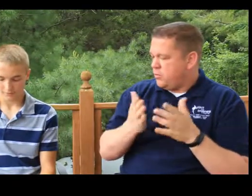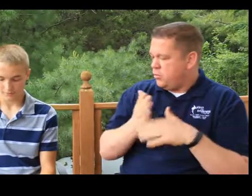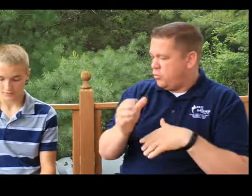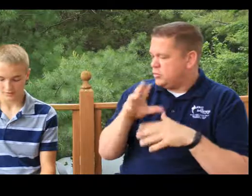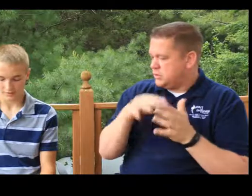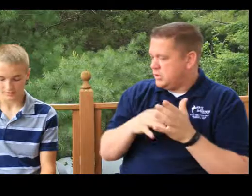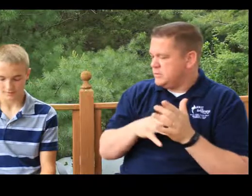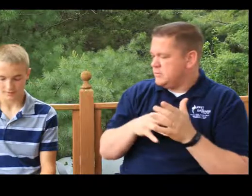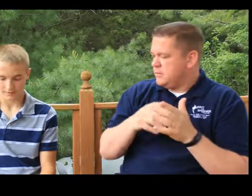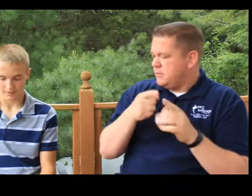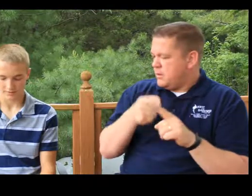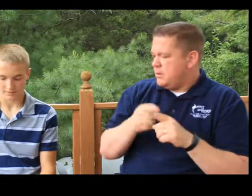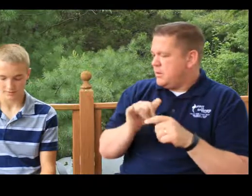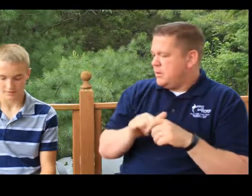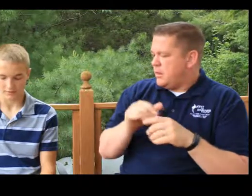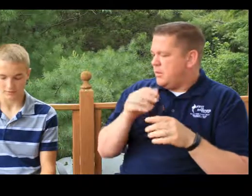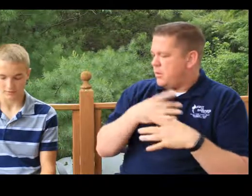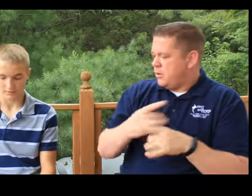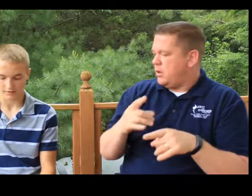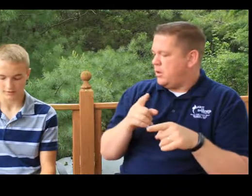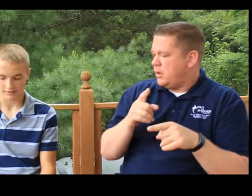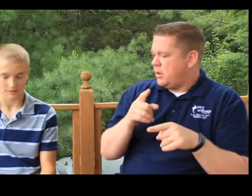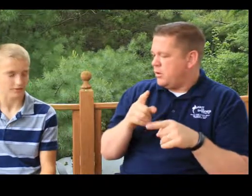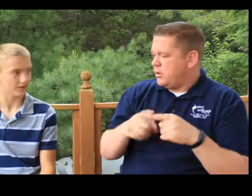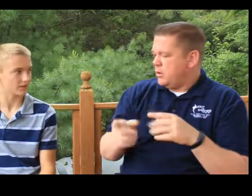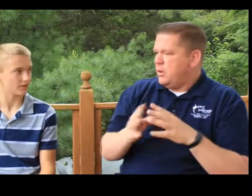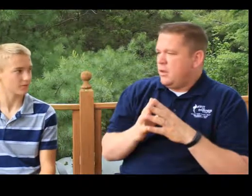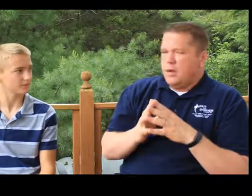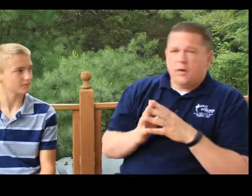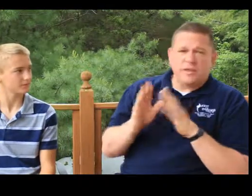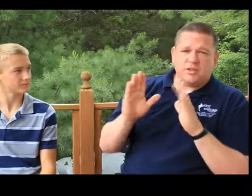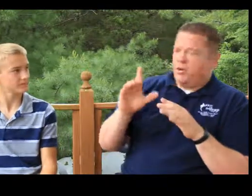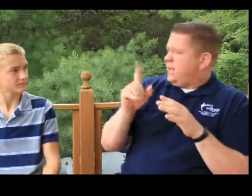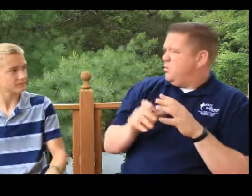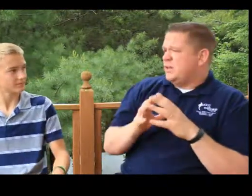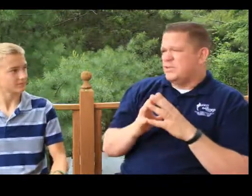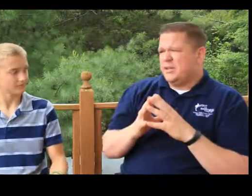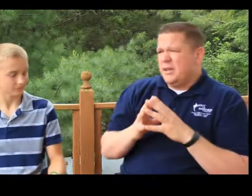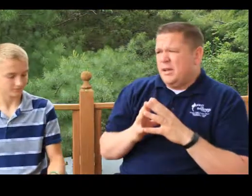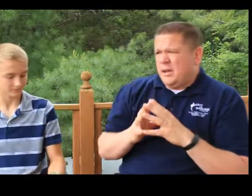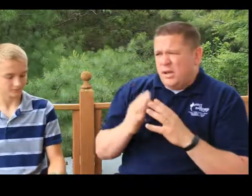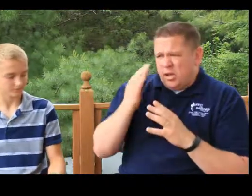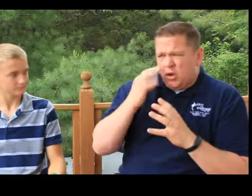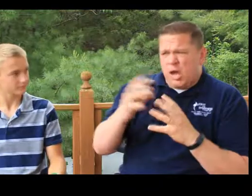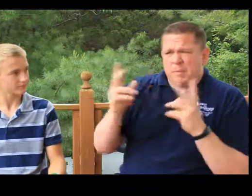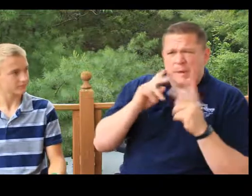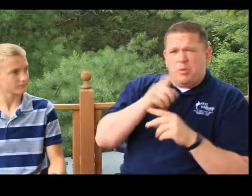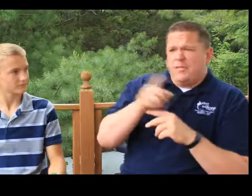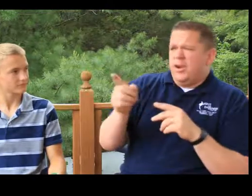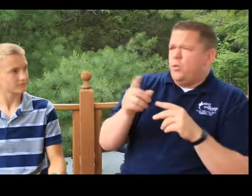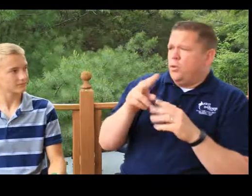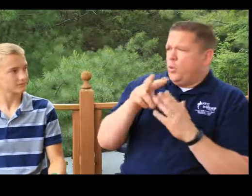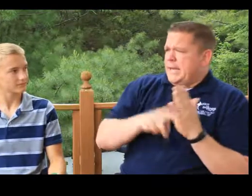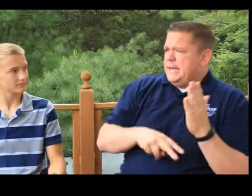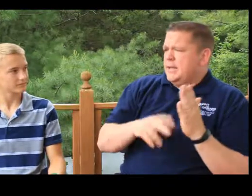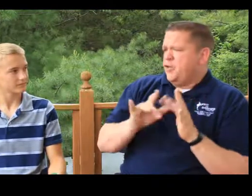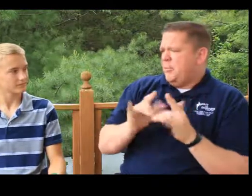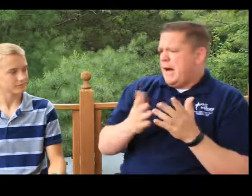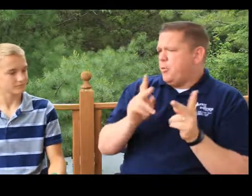through or study specific passages to make it more real and interesting to you? That's a great question. You know, a lot of people out there will read their Bible